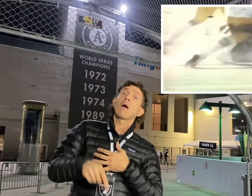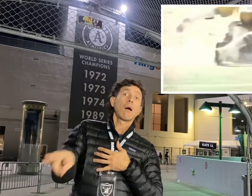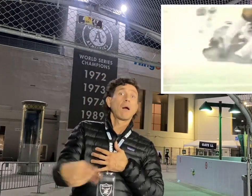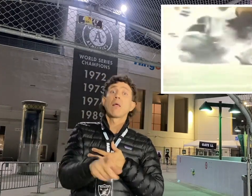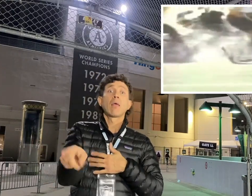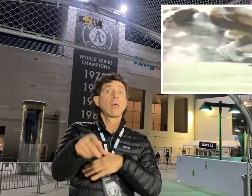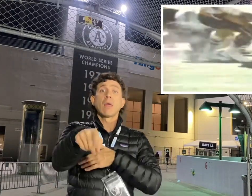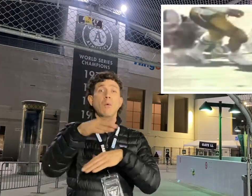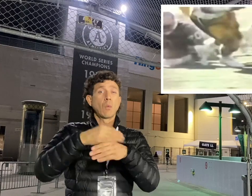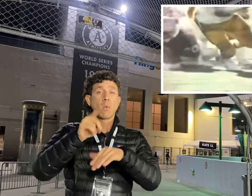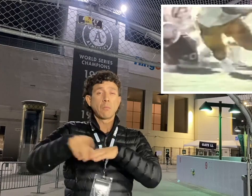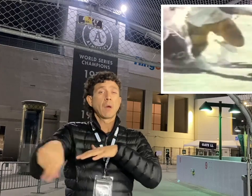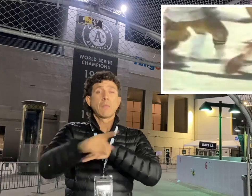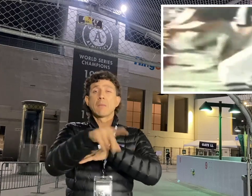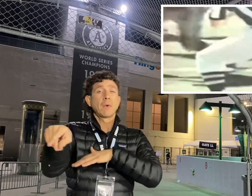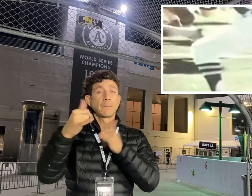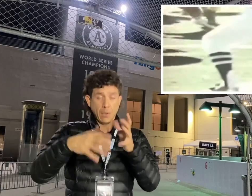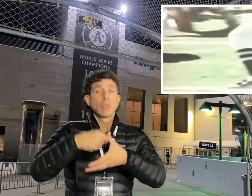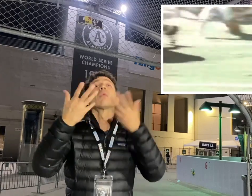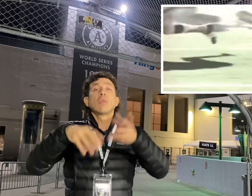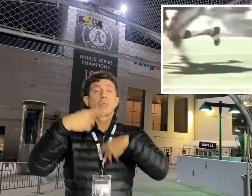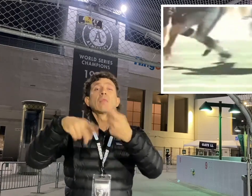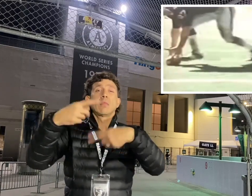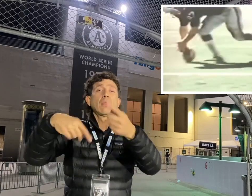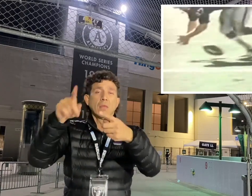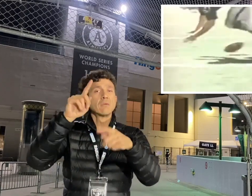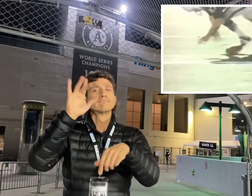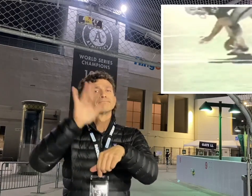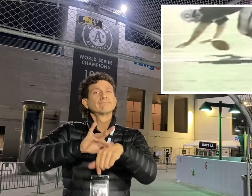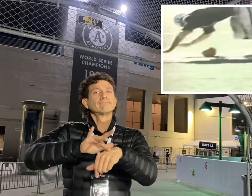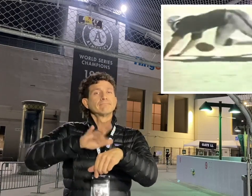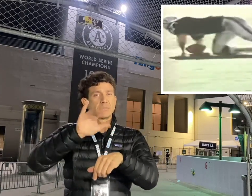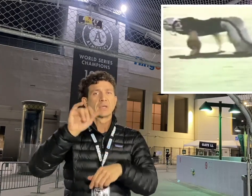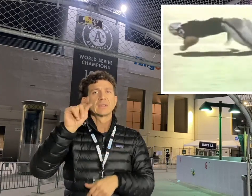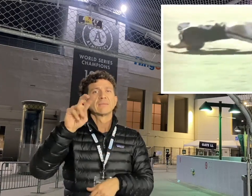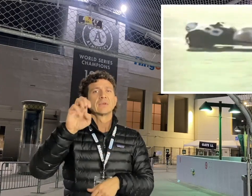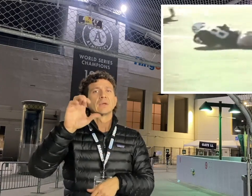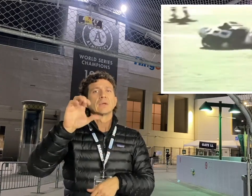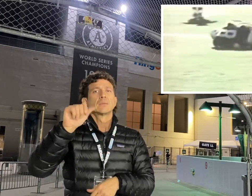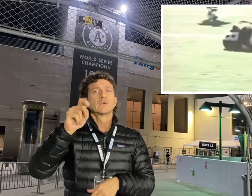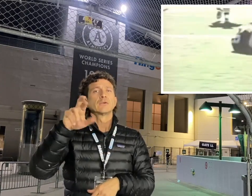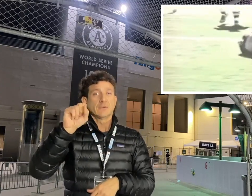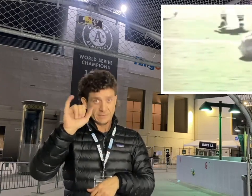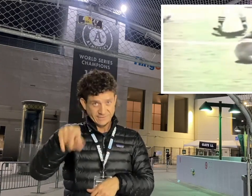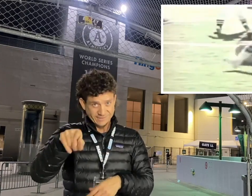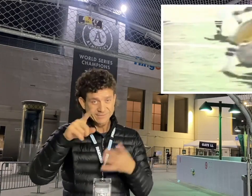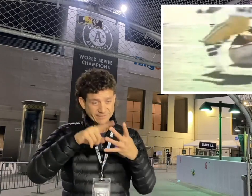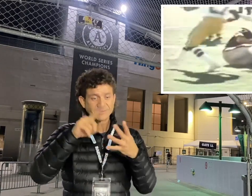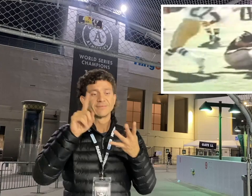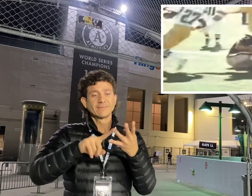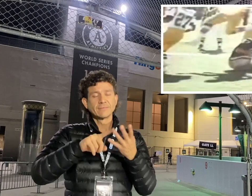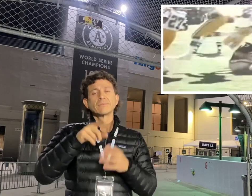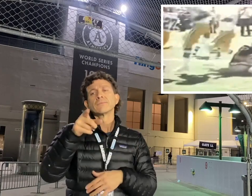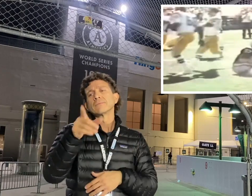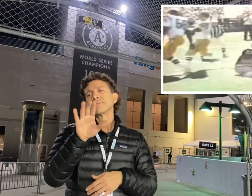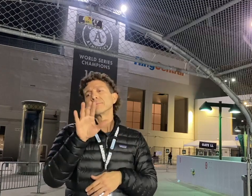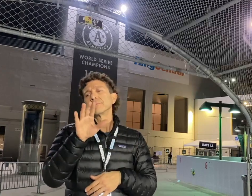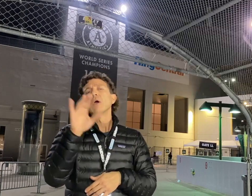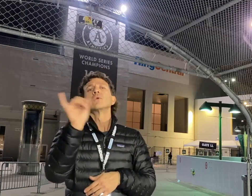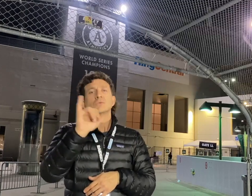and no player was able to control it until Kaspers finally fell on the ball in the end zone for a touchdown. Also, in